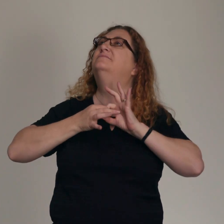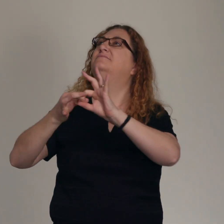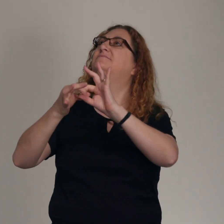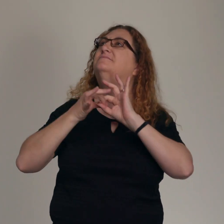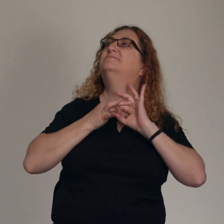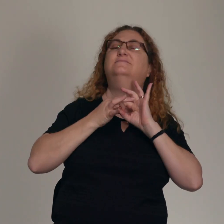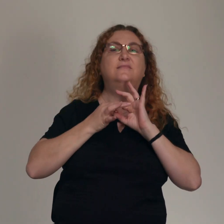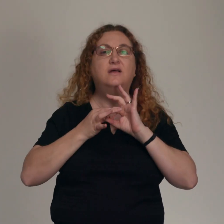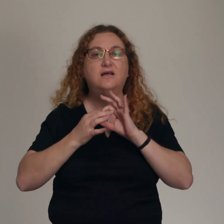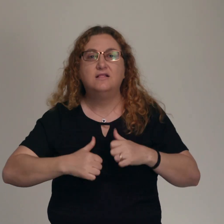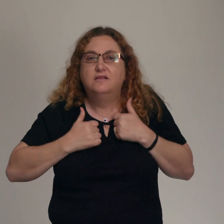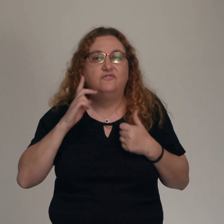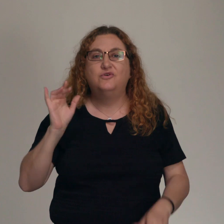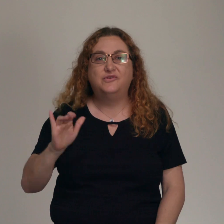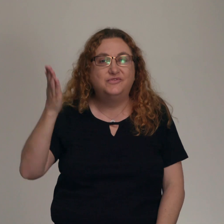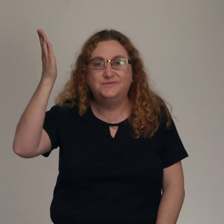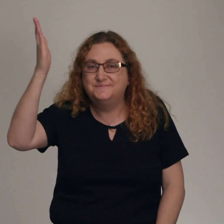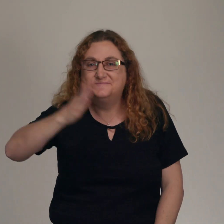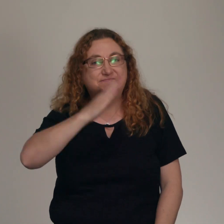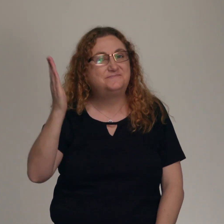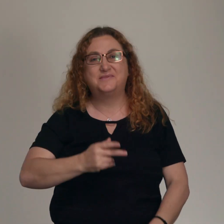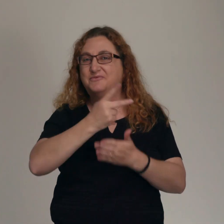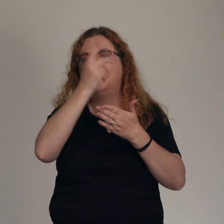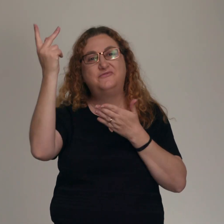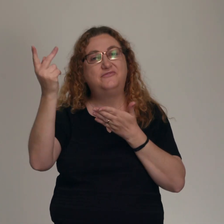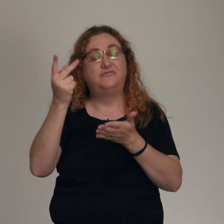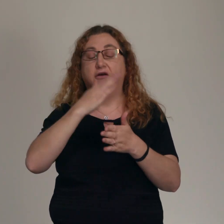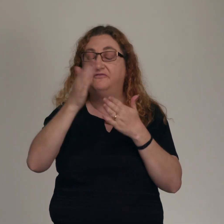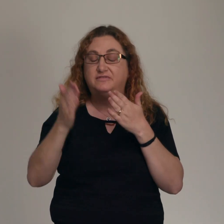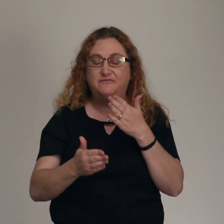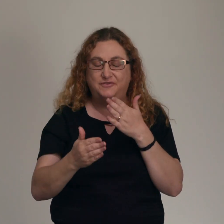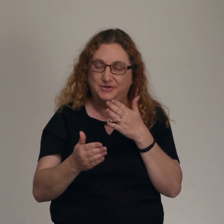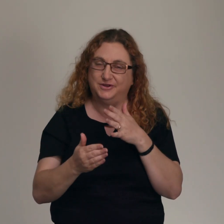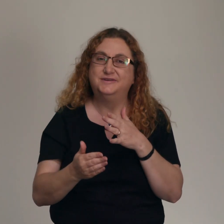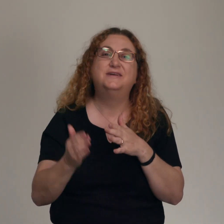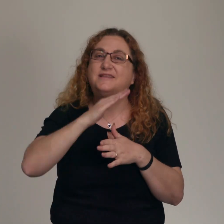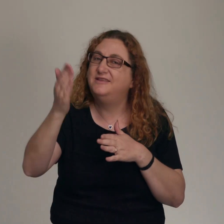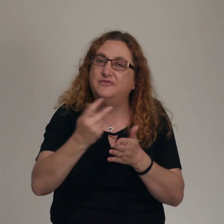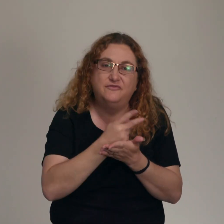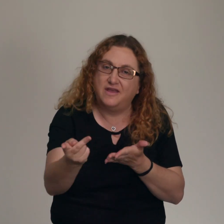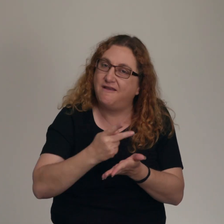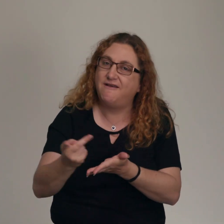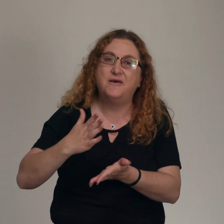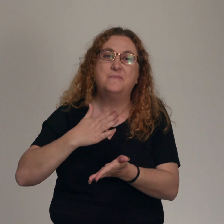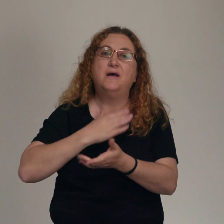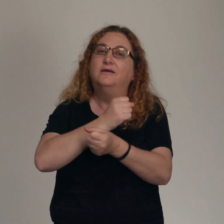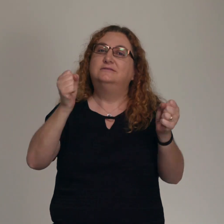Everlasting, never failing My Redeemer, my Redeemer